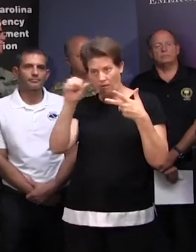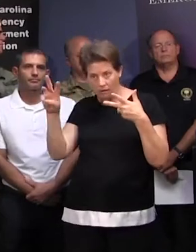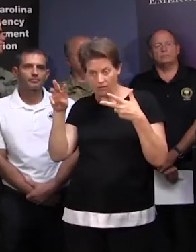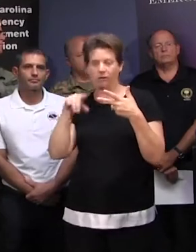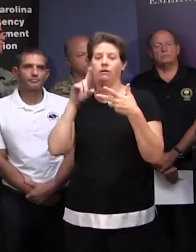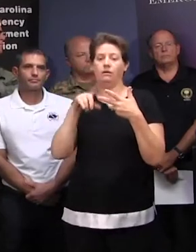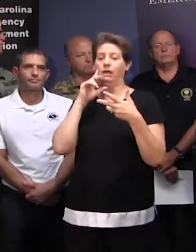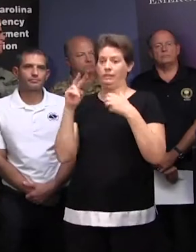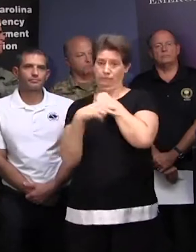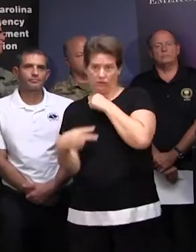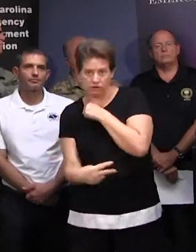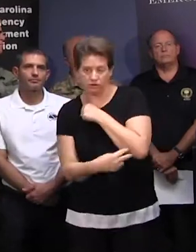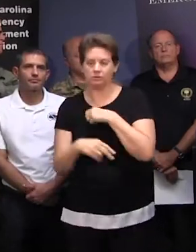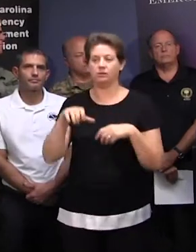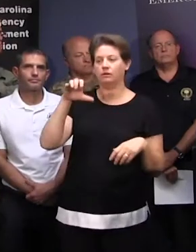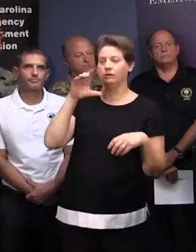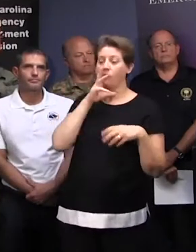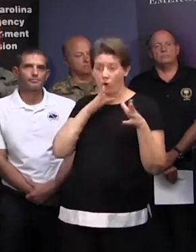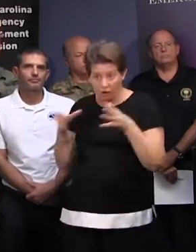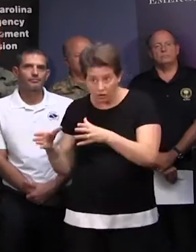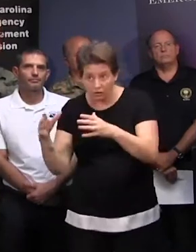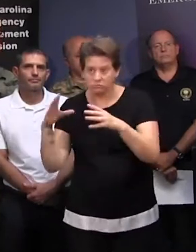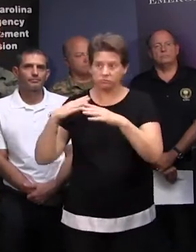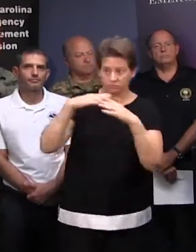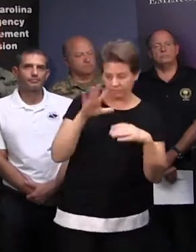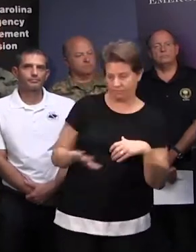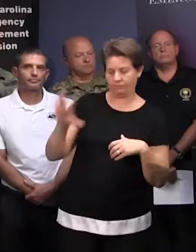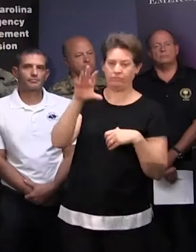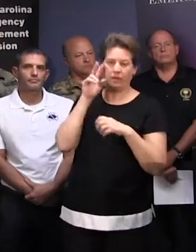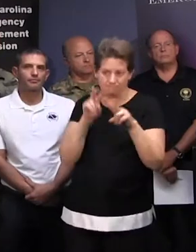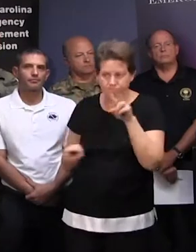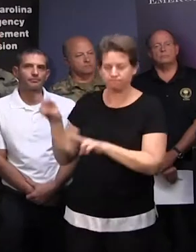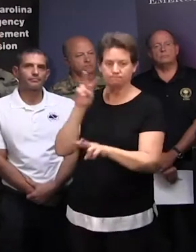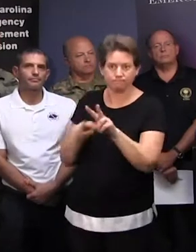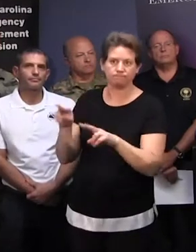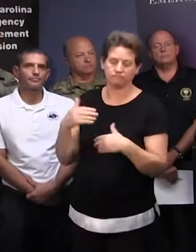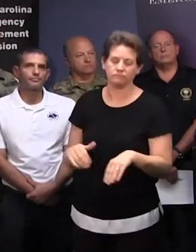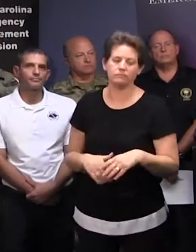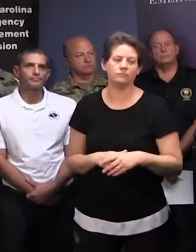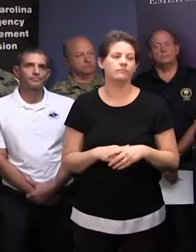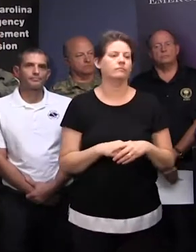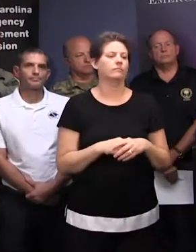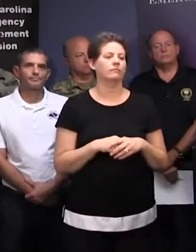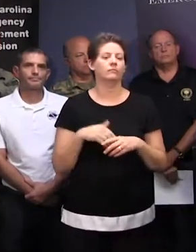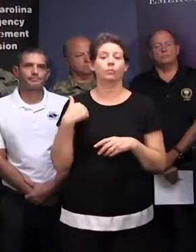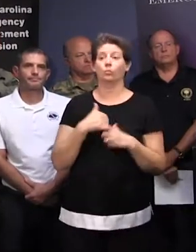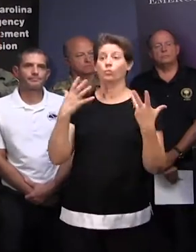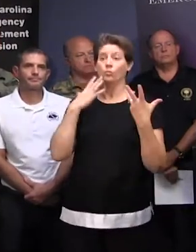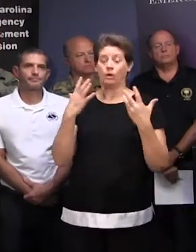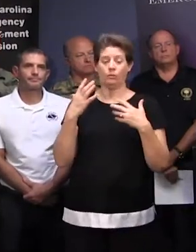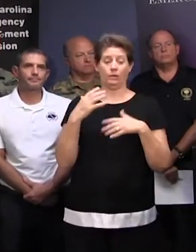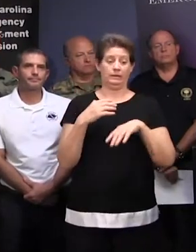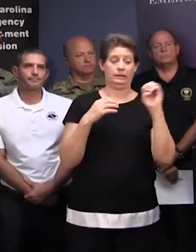and causeways throughout that region. Our main goal is to try to maintain east-west and